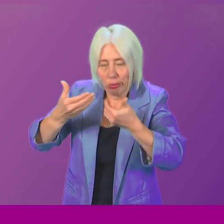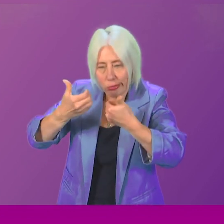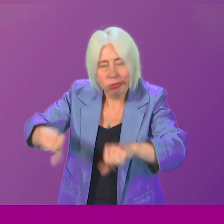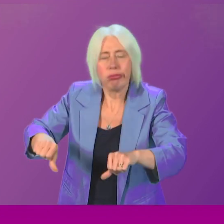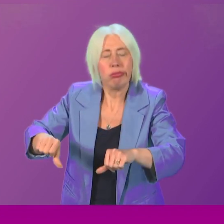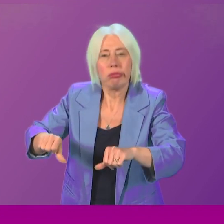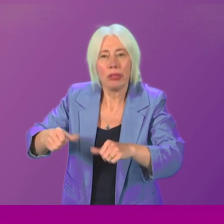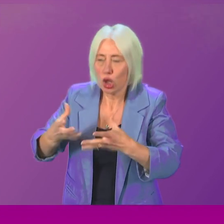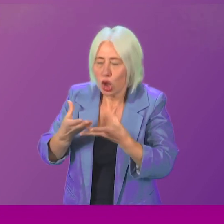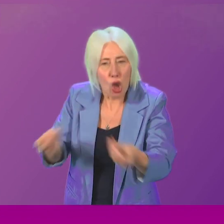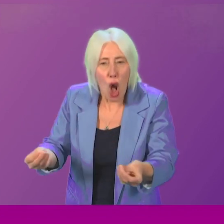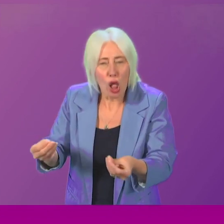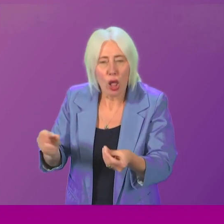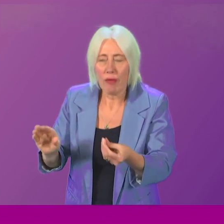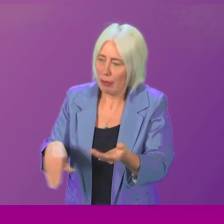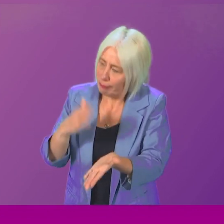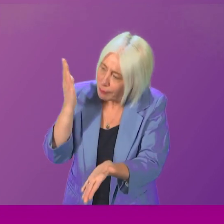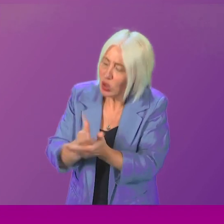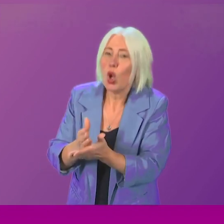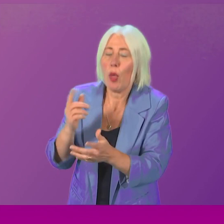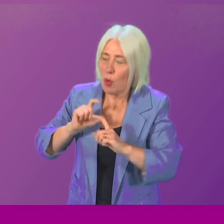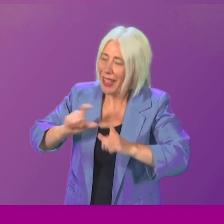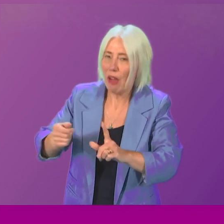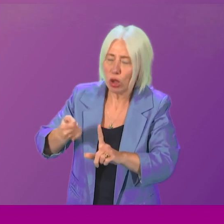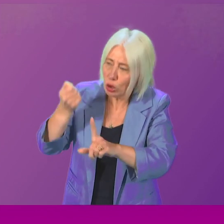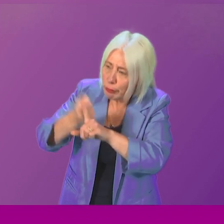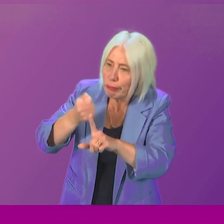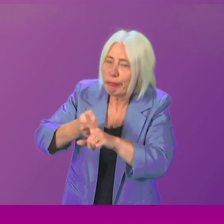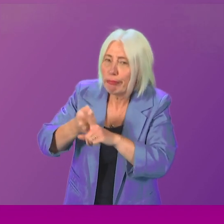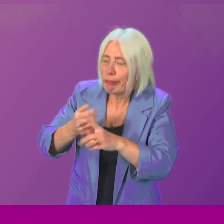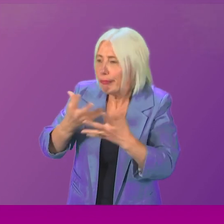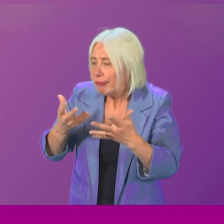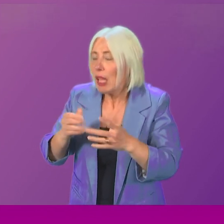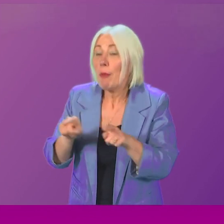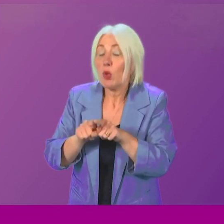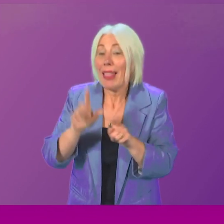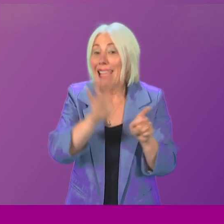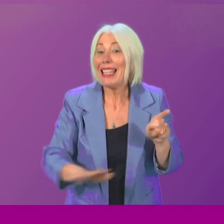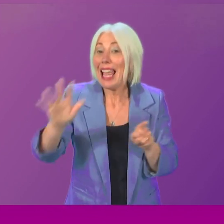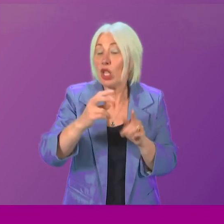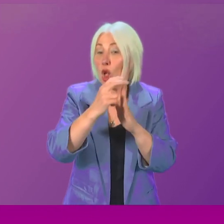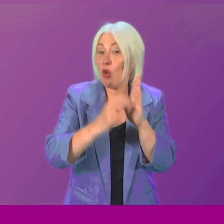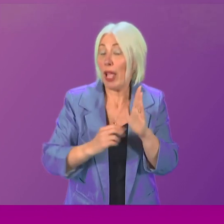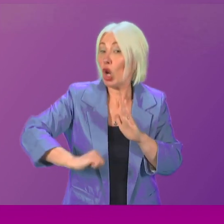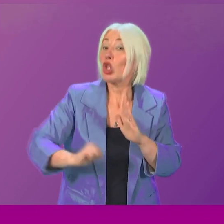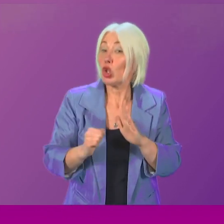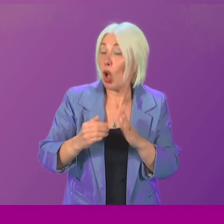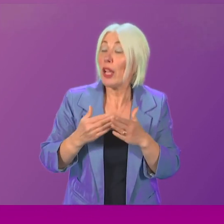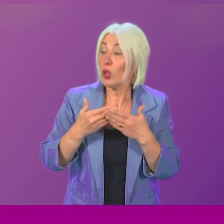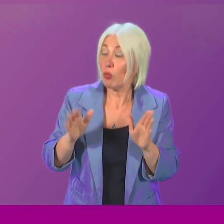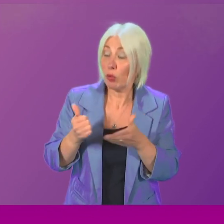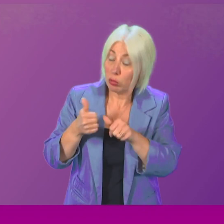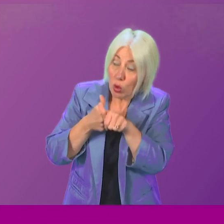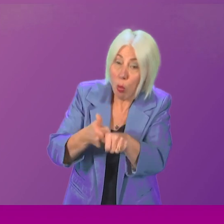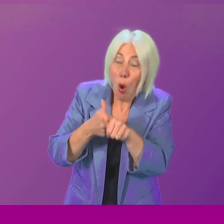to give an assurance today that we will continue to do that. In the meantime, National Records of Scotland will continue to provide access and assistance